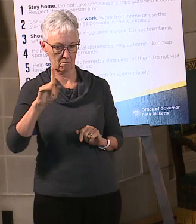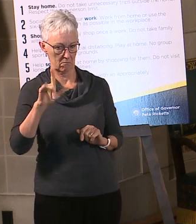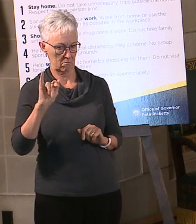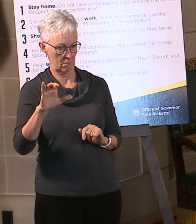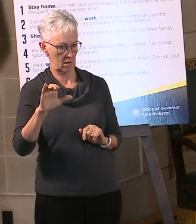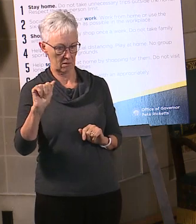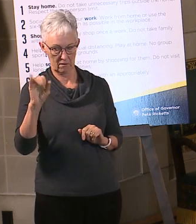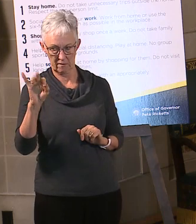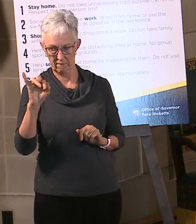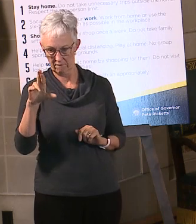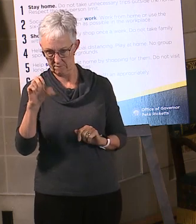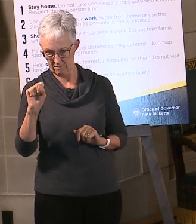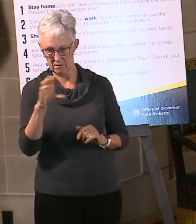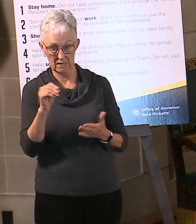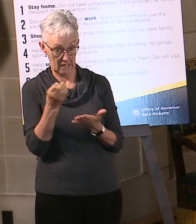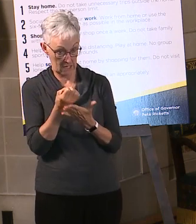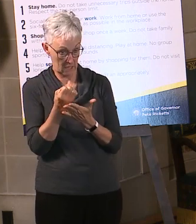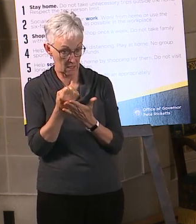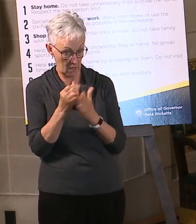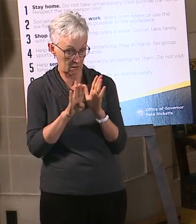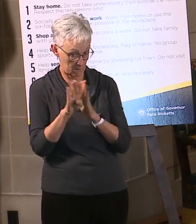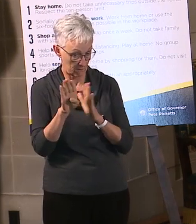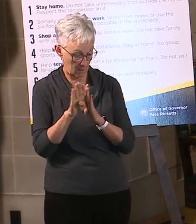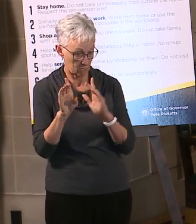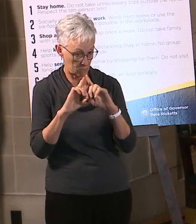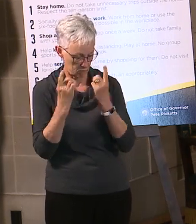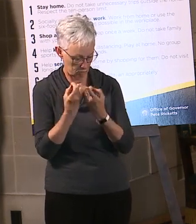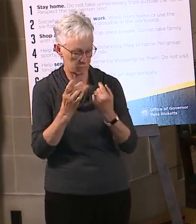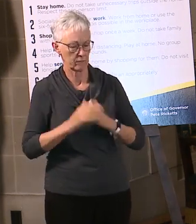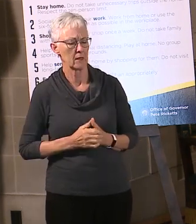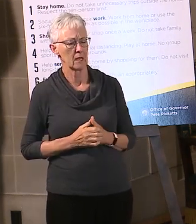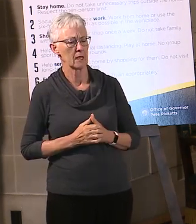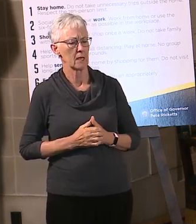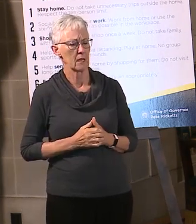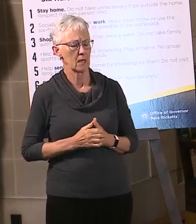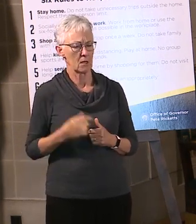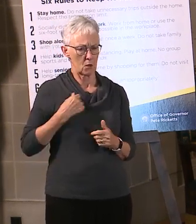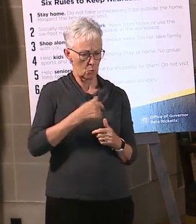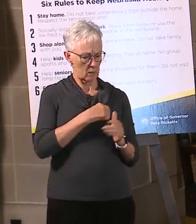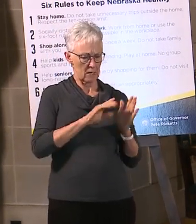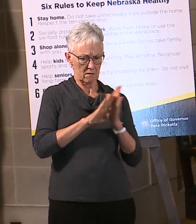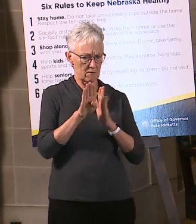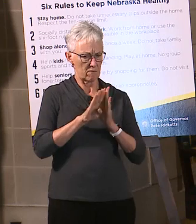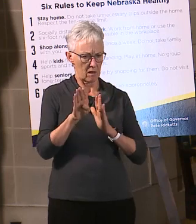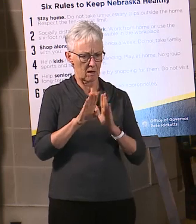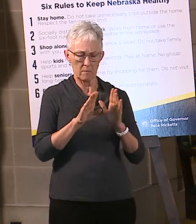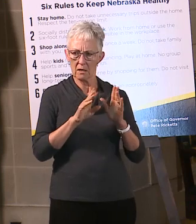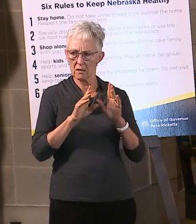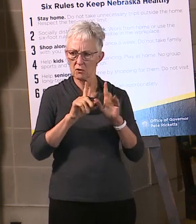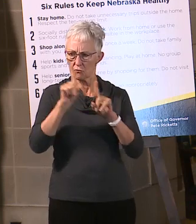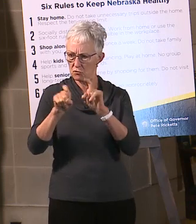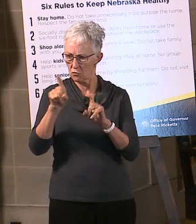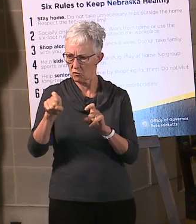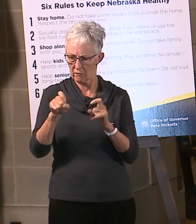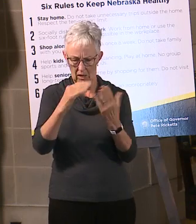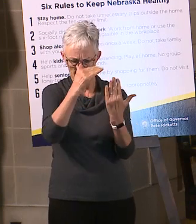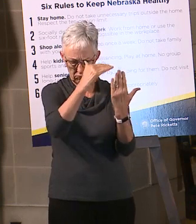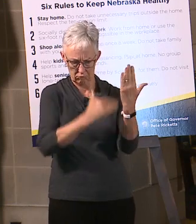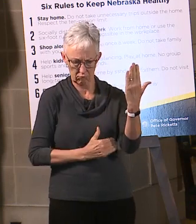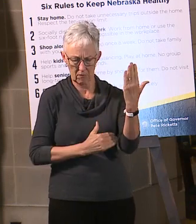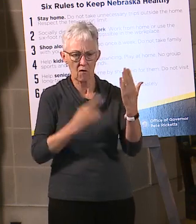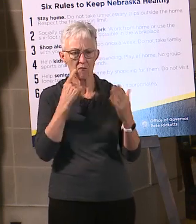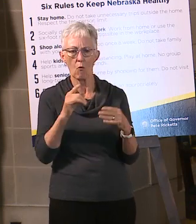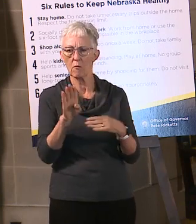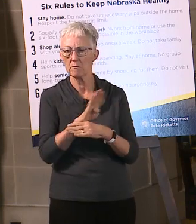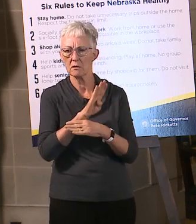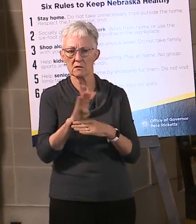to do a business survey for businesses here in Nebraska. Now, we put these restrictions